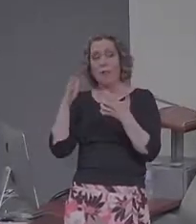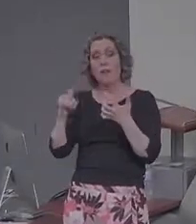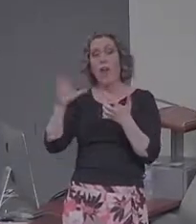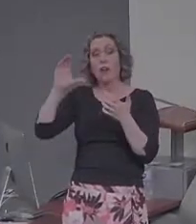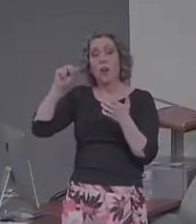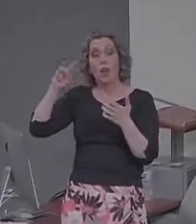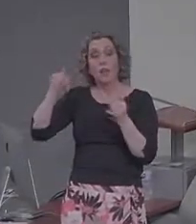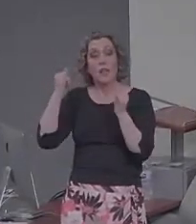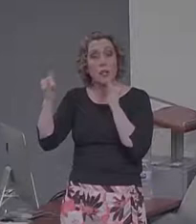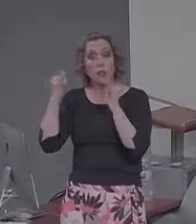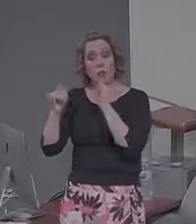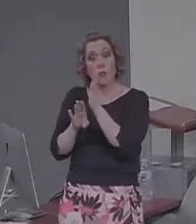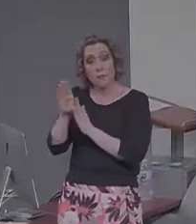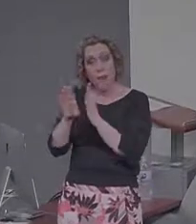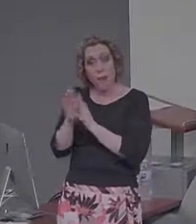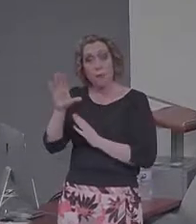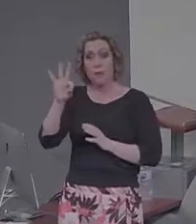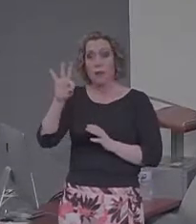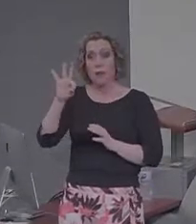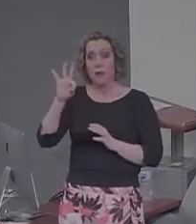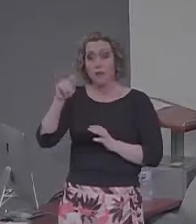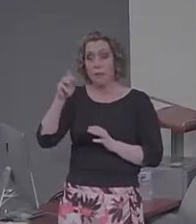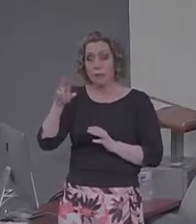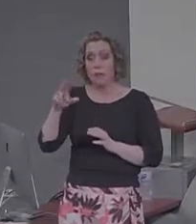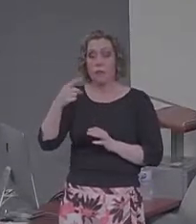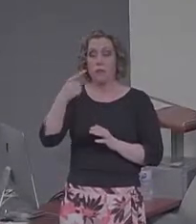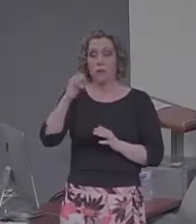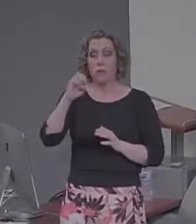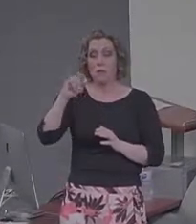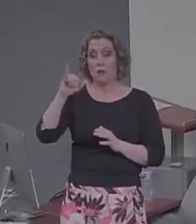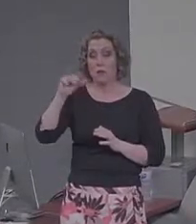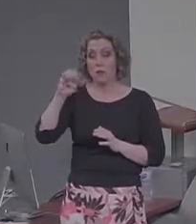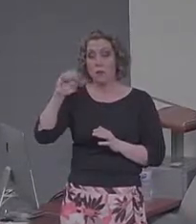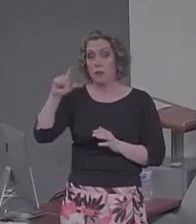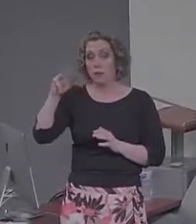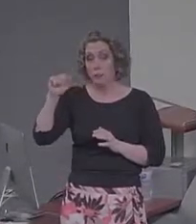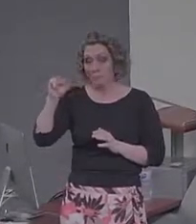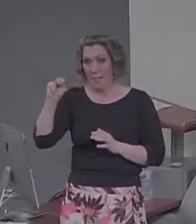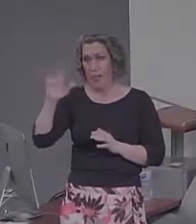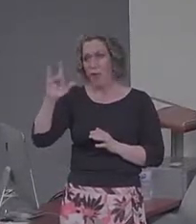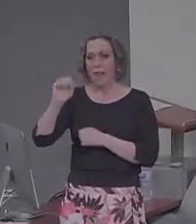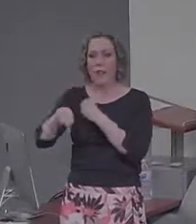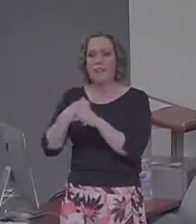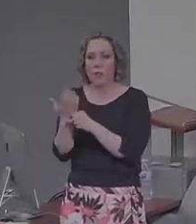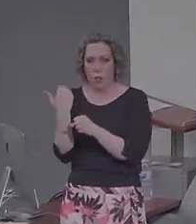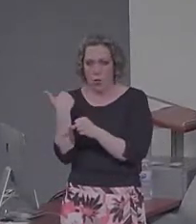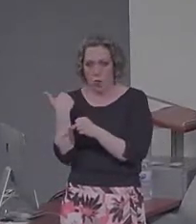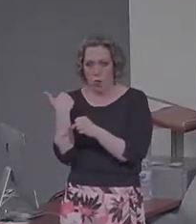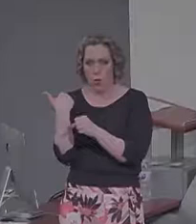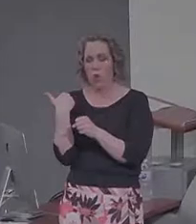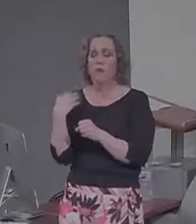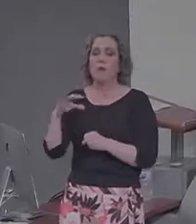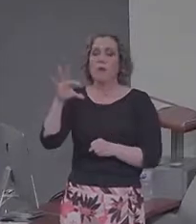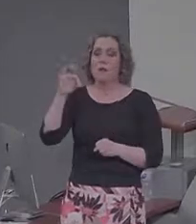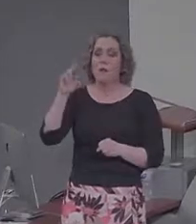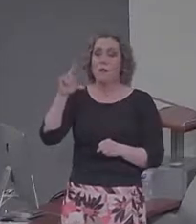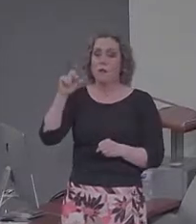developed by Fisher and Geiselman about 25 years ago as a forensic protocol to